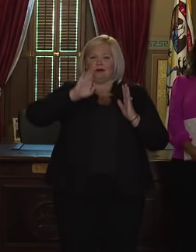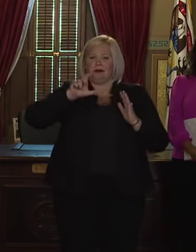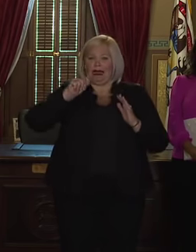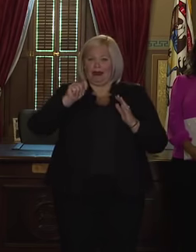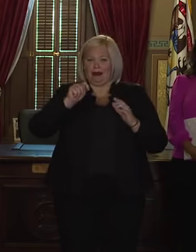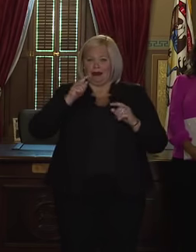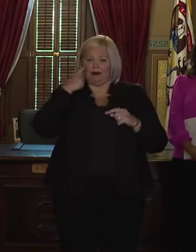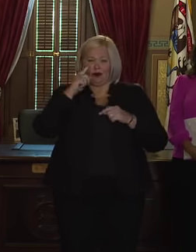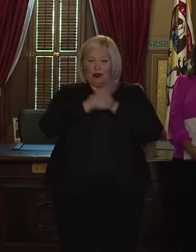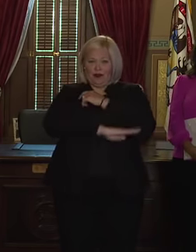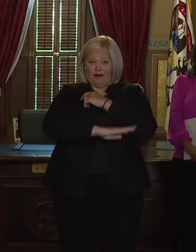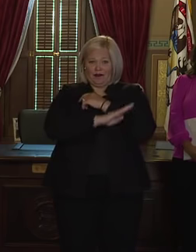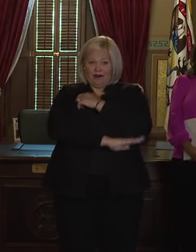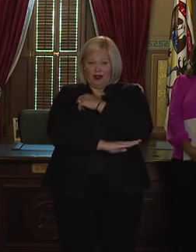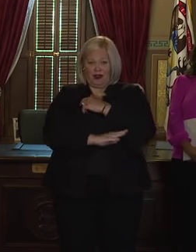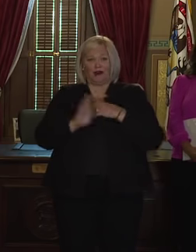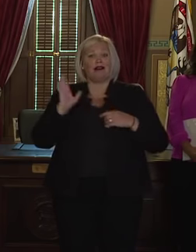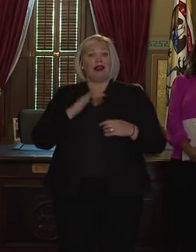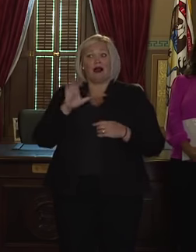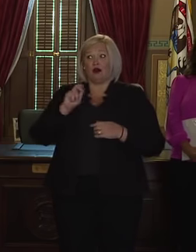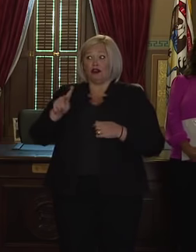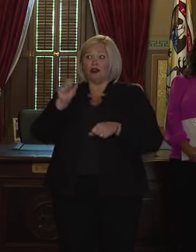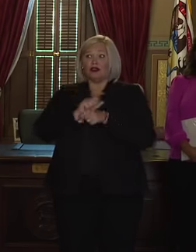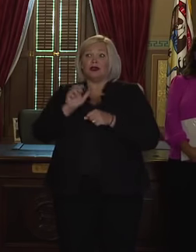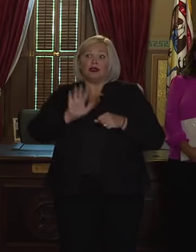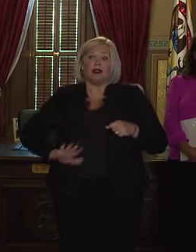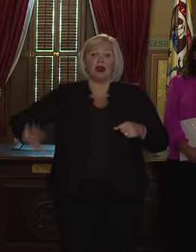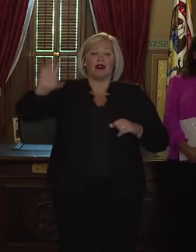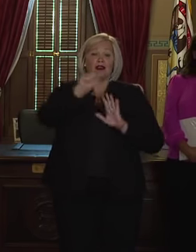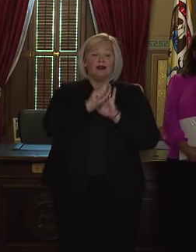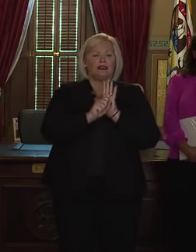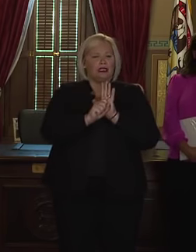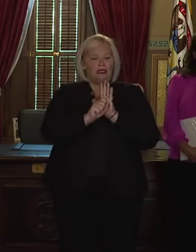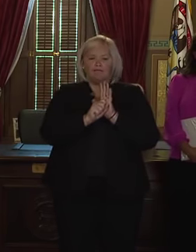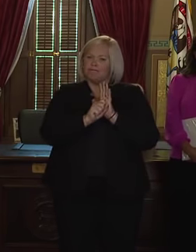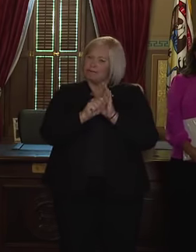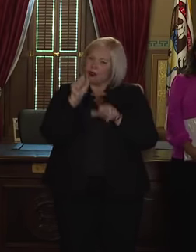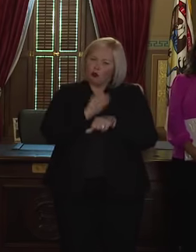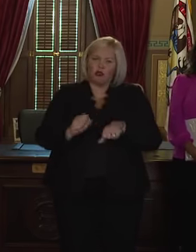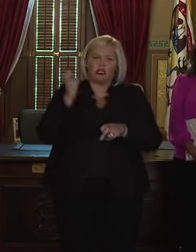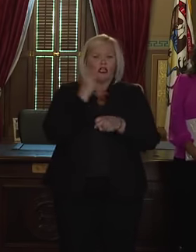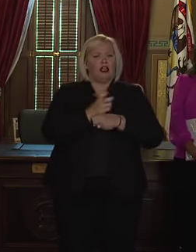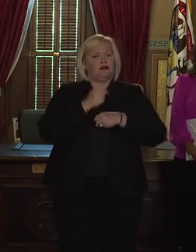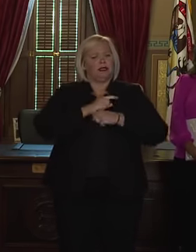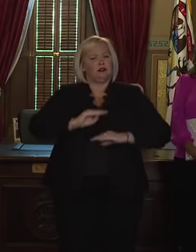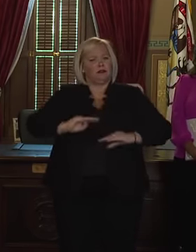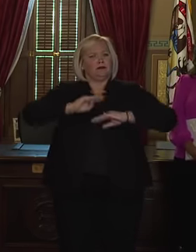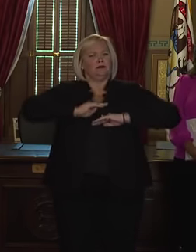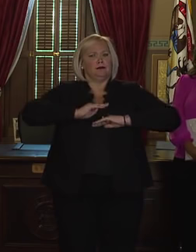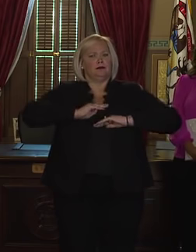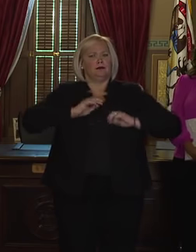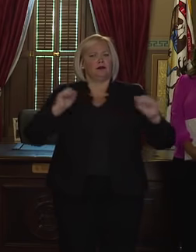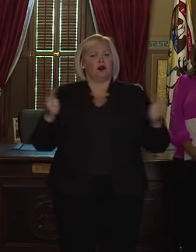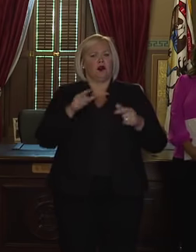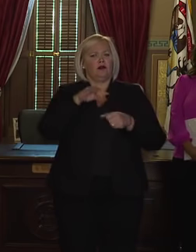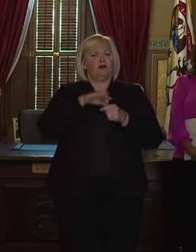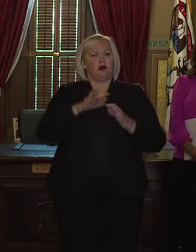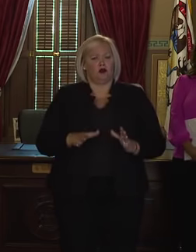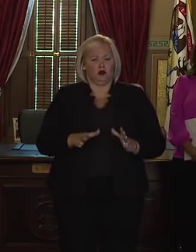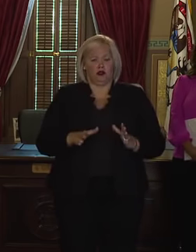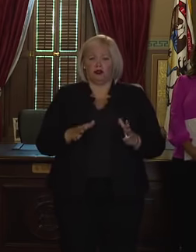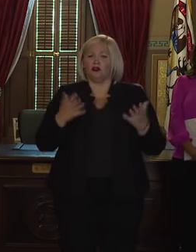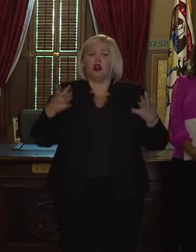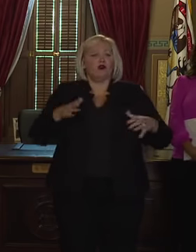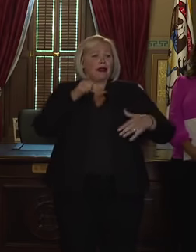And our clerks doing extraordinary work to meet this extraordinary request from our voters have already